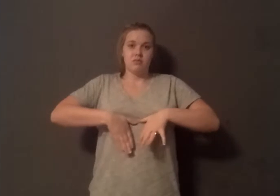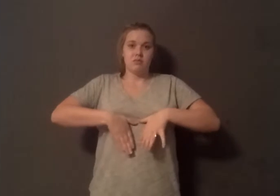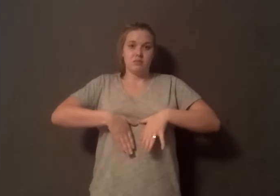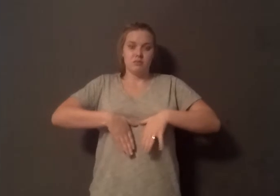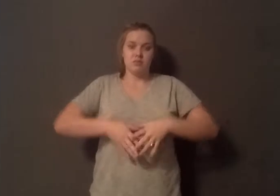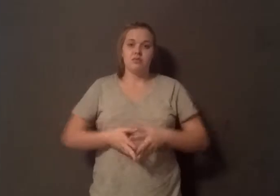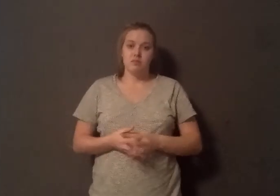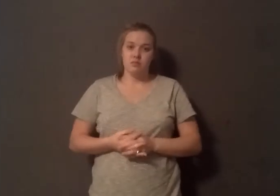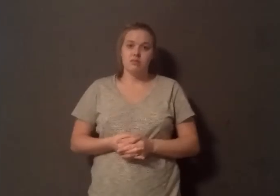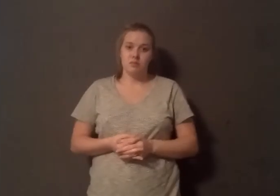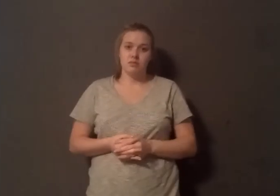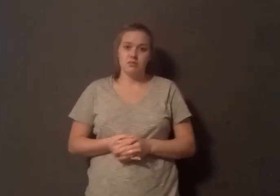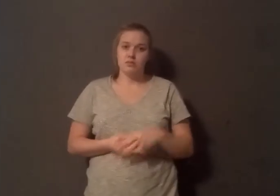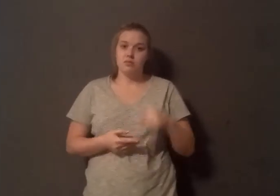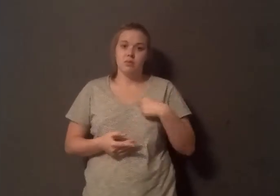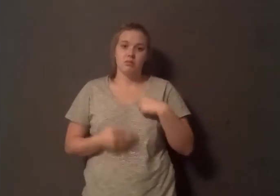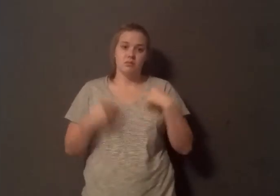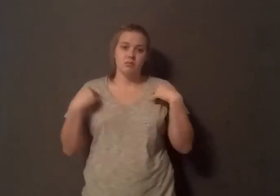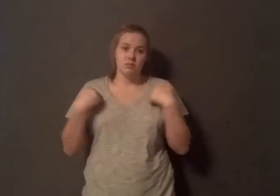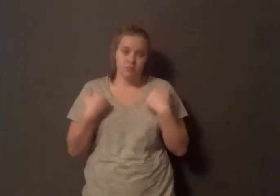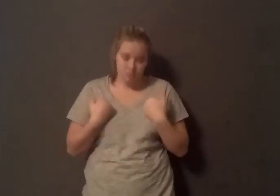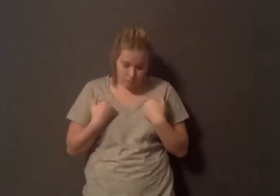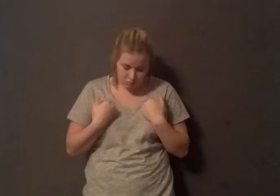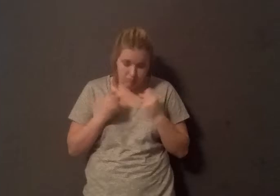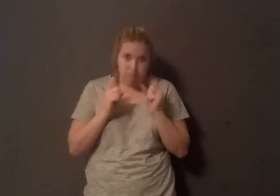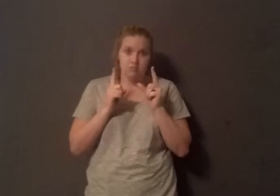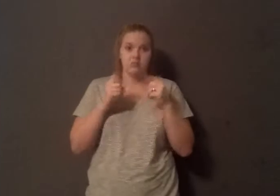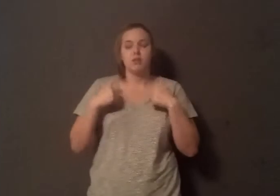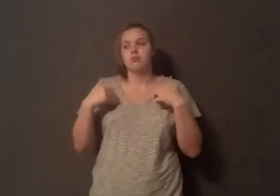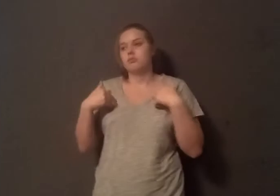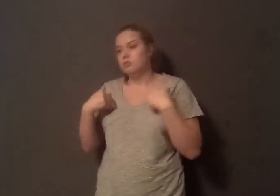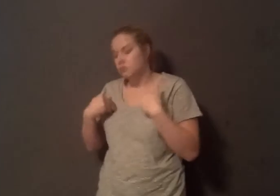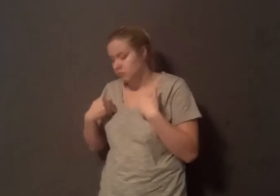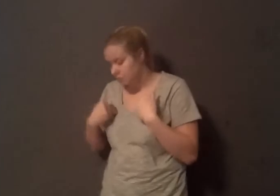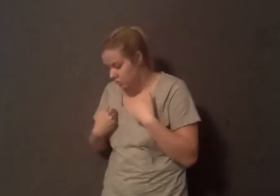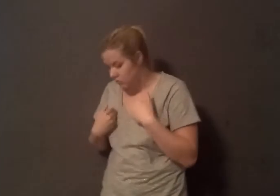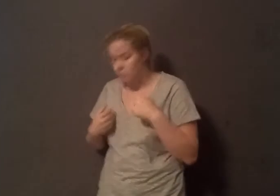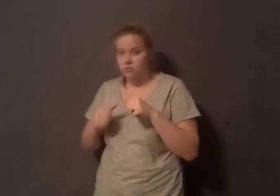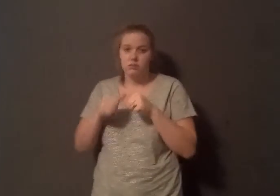I am tired when I wake up. I'm tired during the day. I take a nap. I'm still tired. I can't breathe.